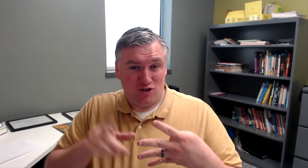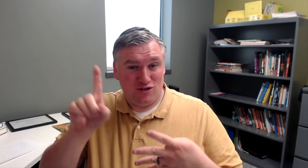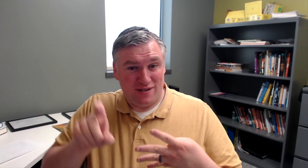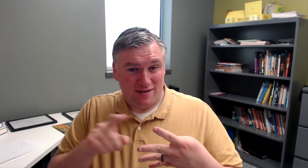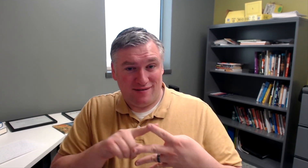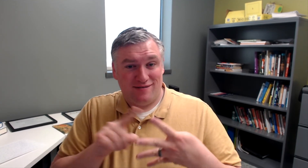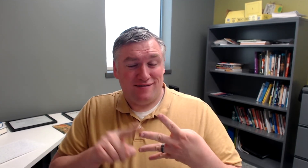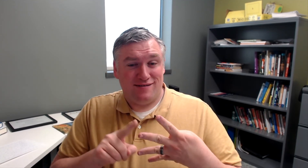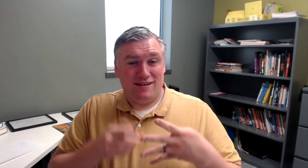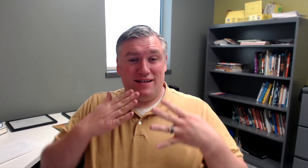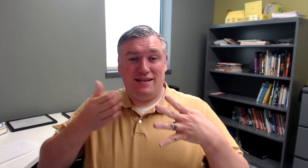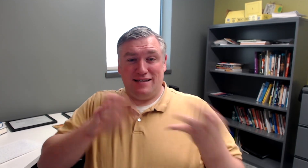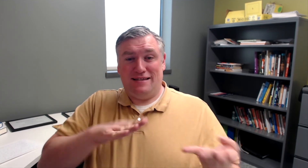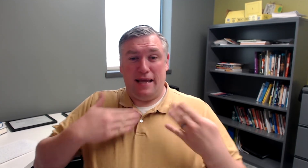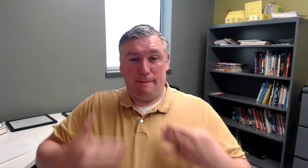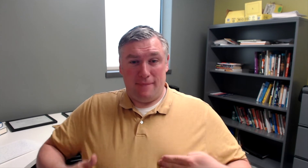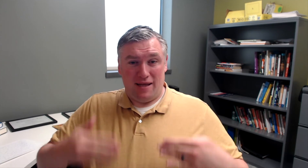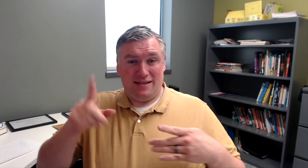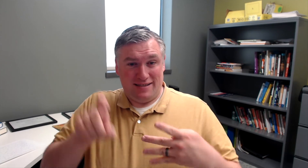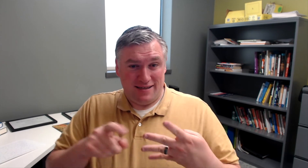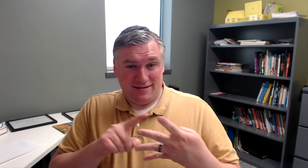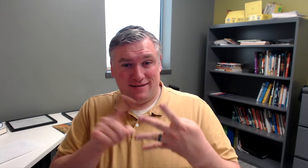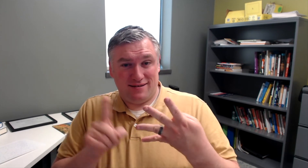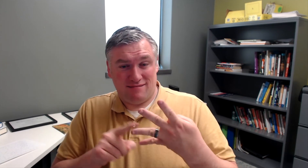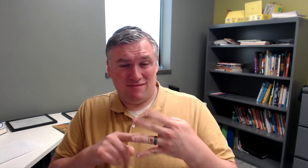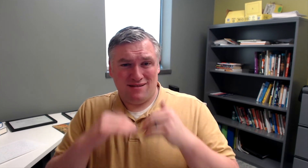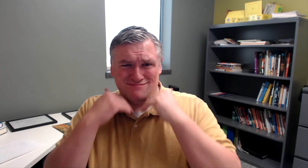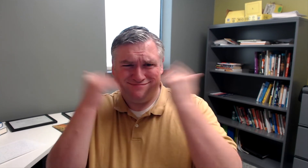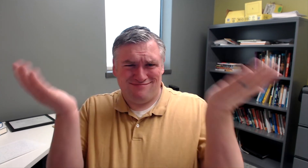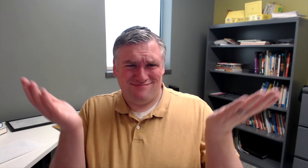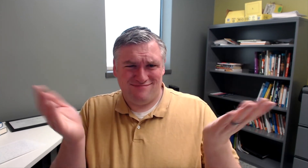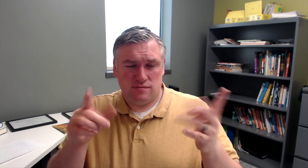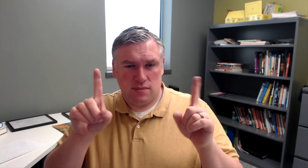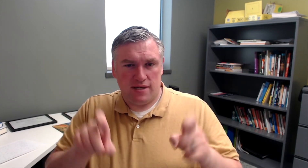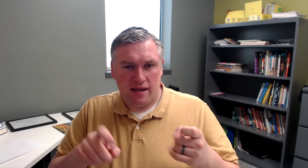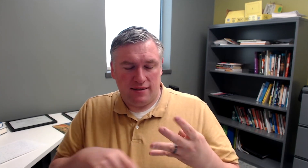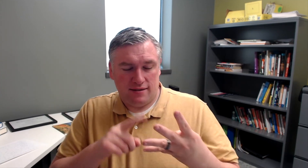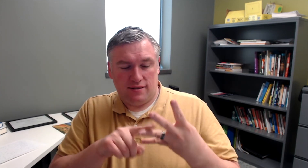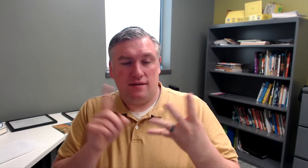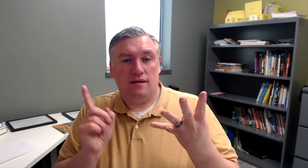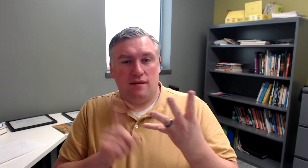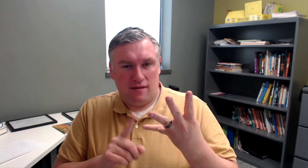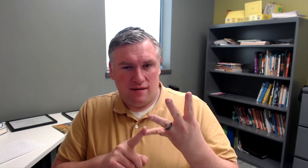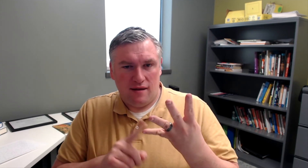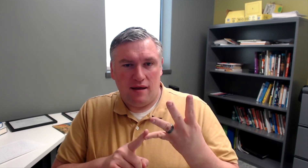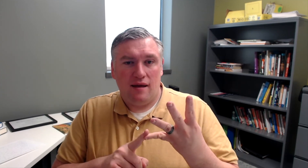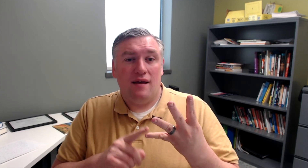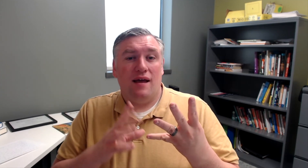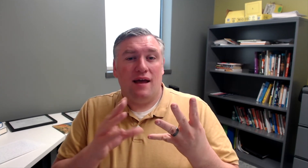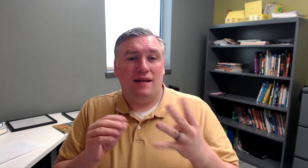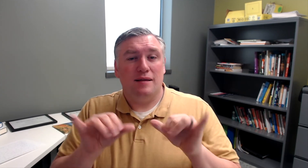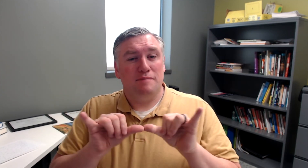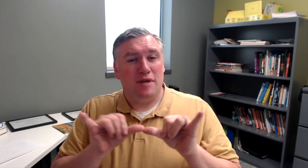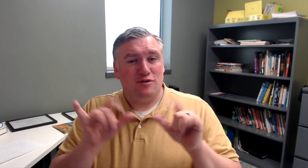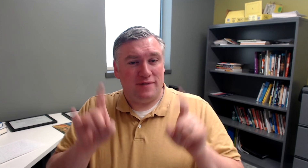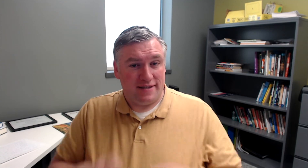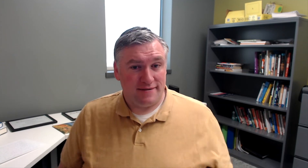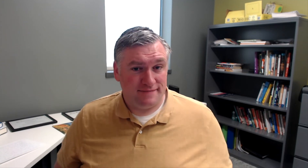Stranger, dead body, so what, and measurement